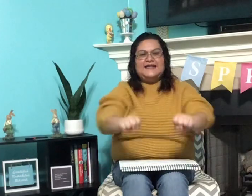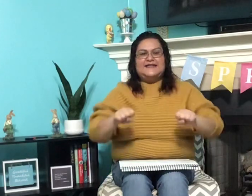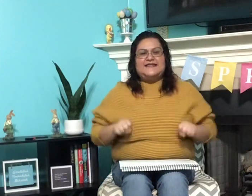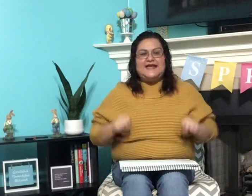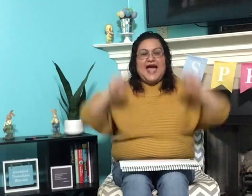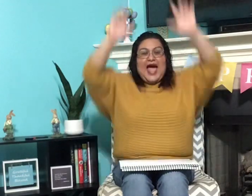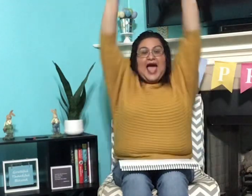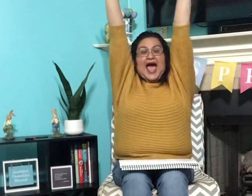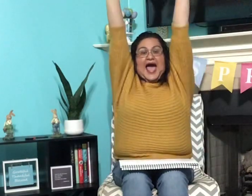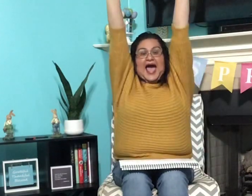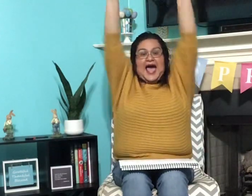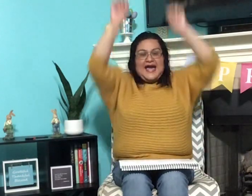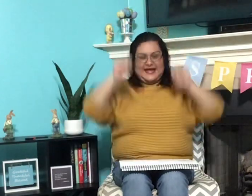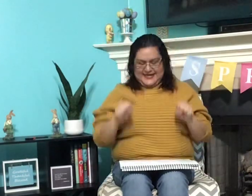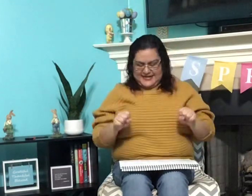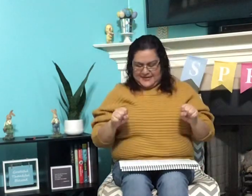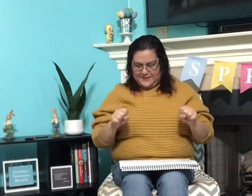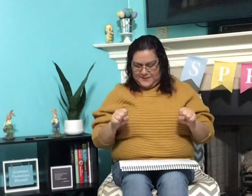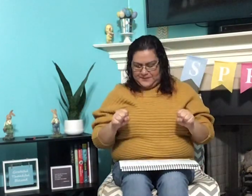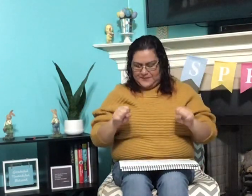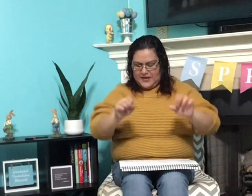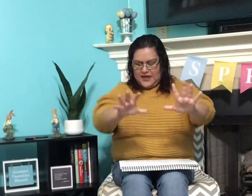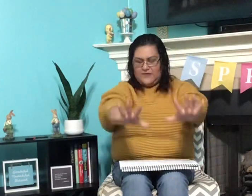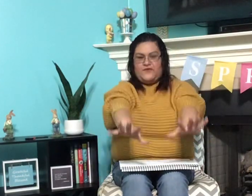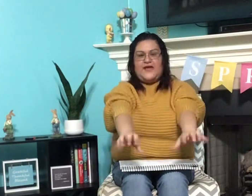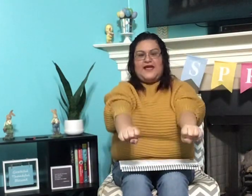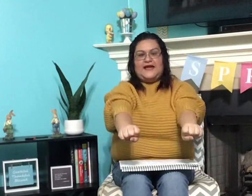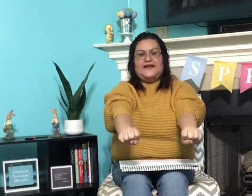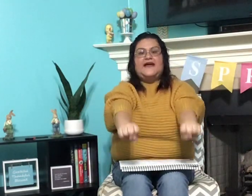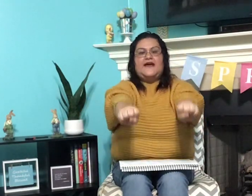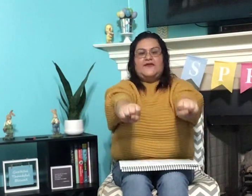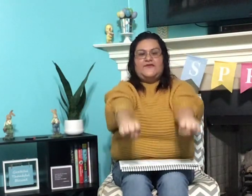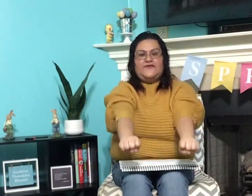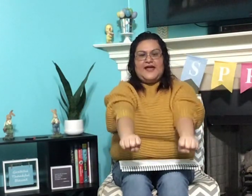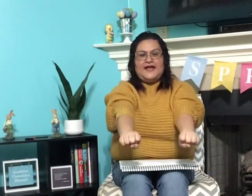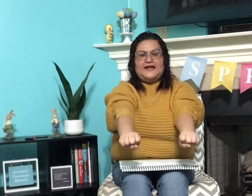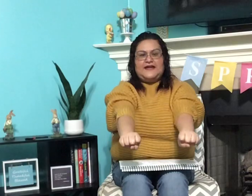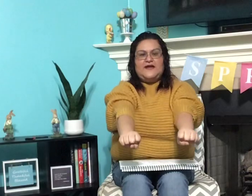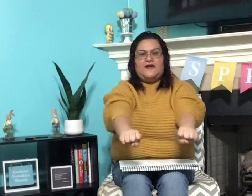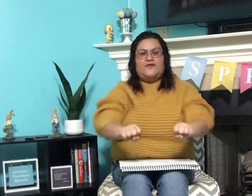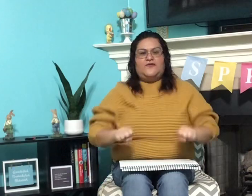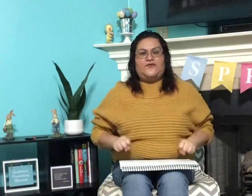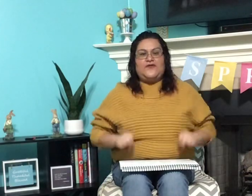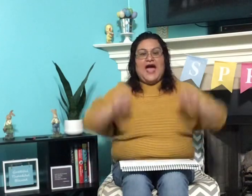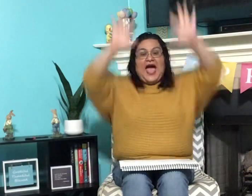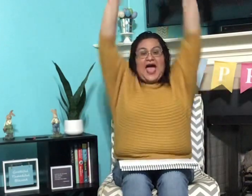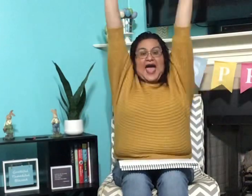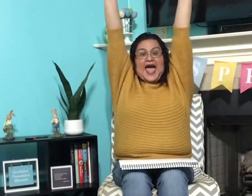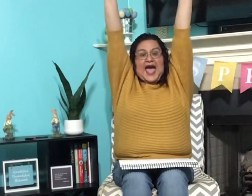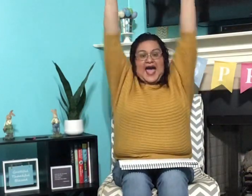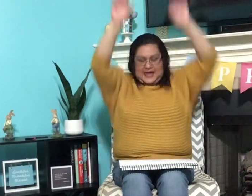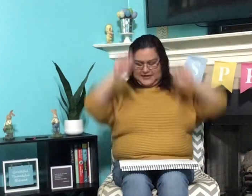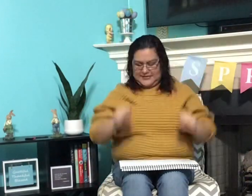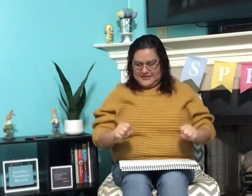t, ah, g, fan, fan, f, eh, n,